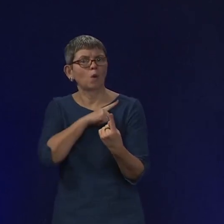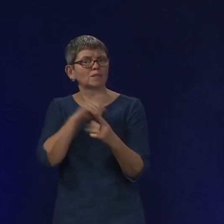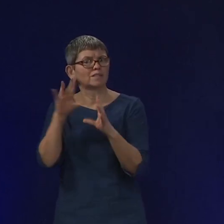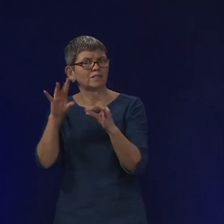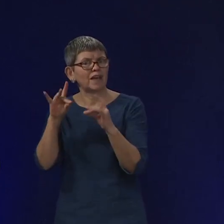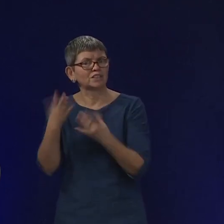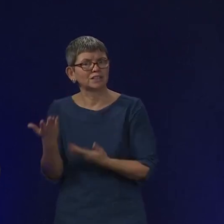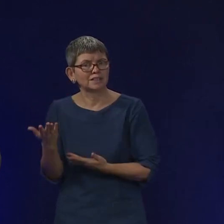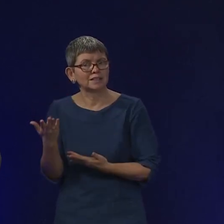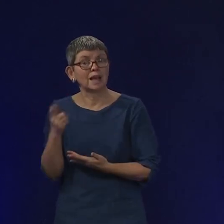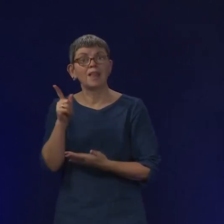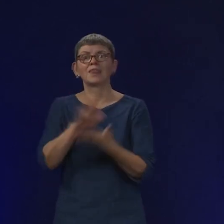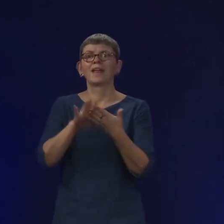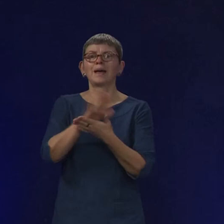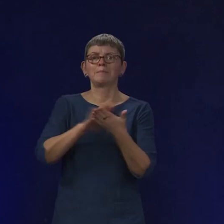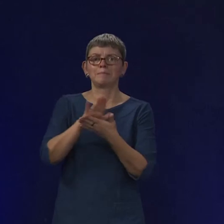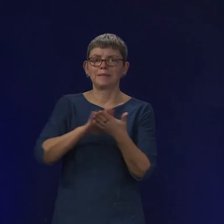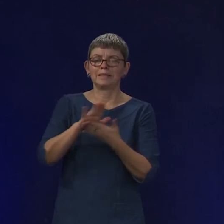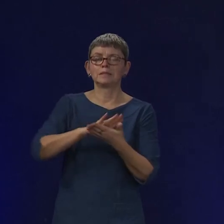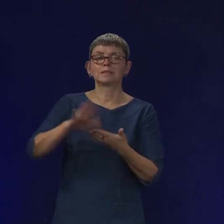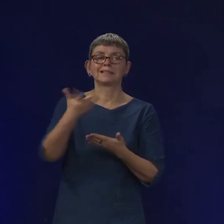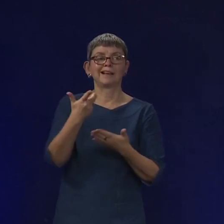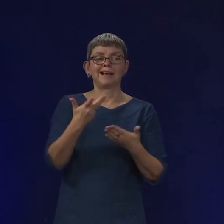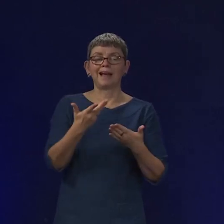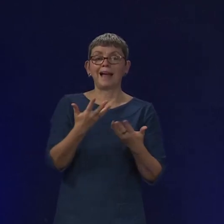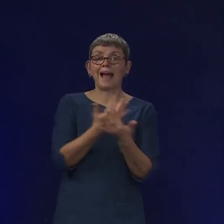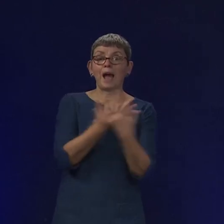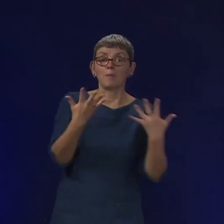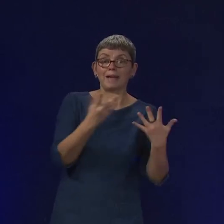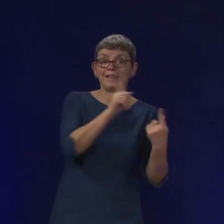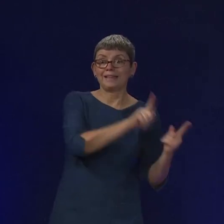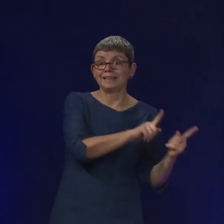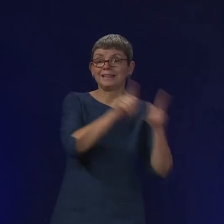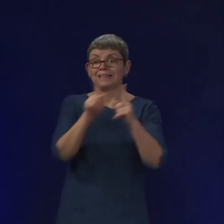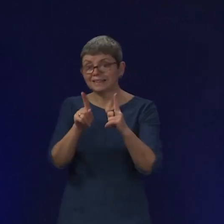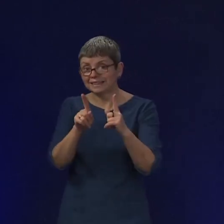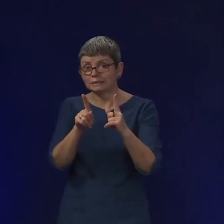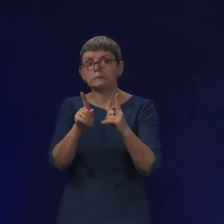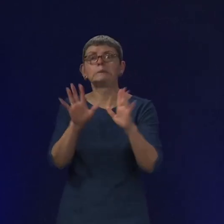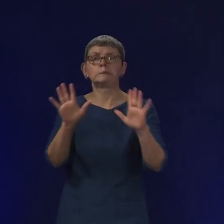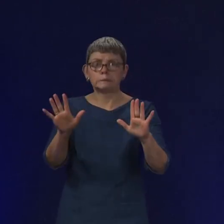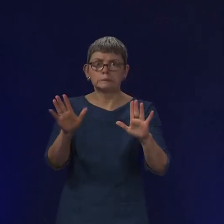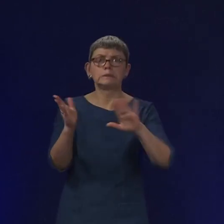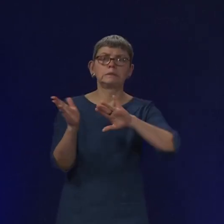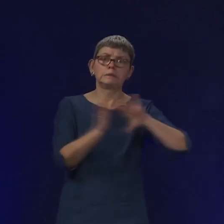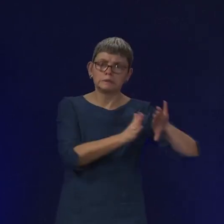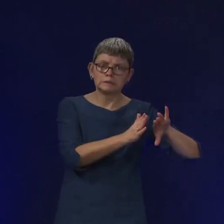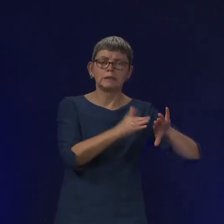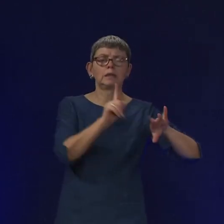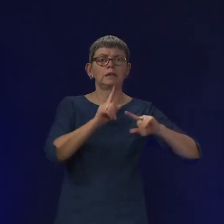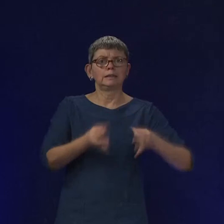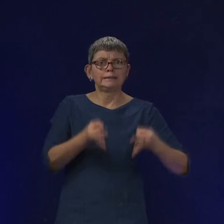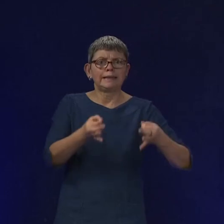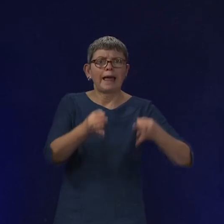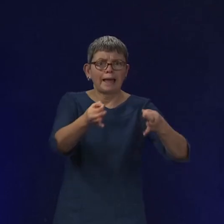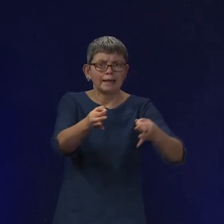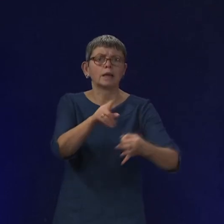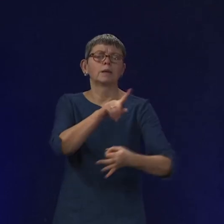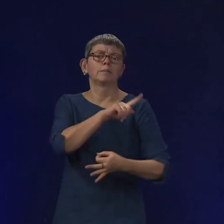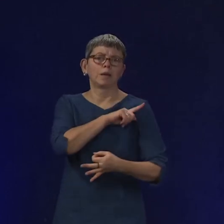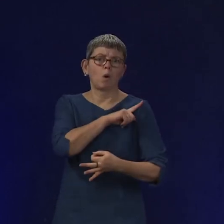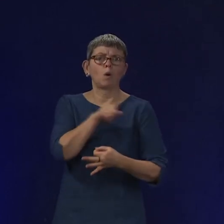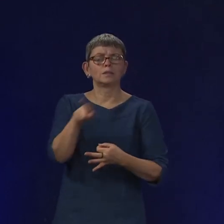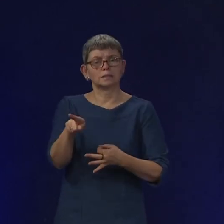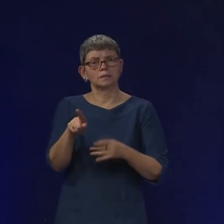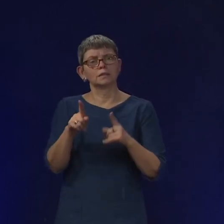well slow progress in terms of the numbers we're looking to discharge. But the good news on that, of course, is that flu and